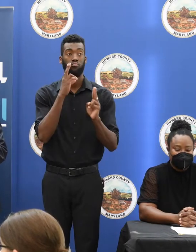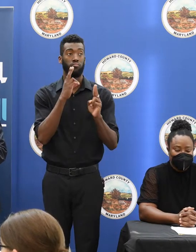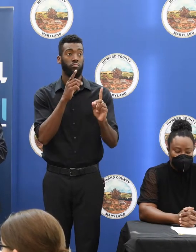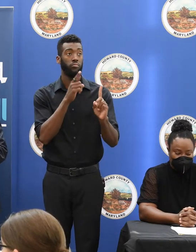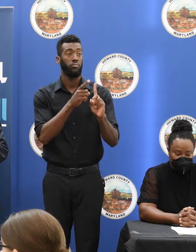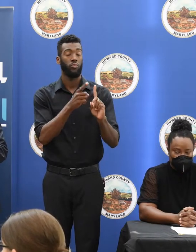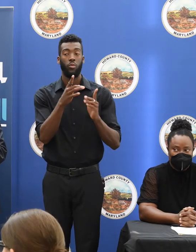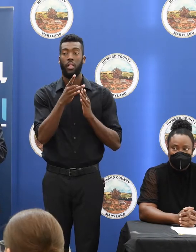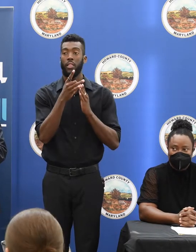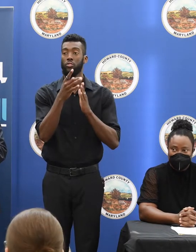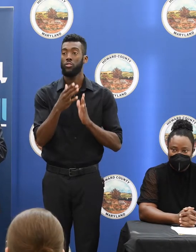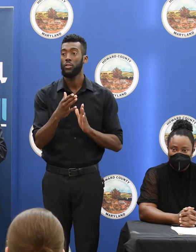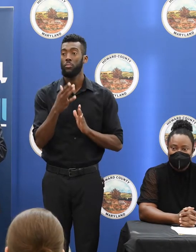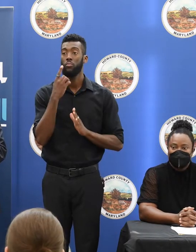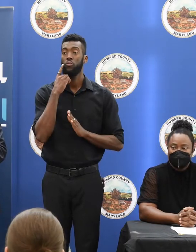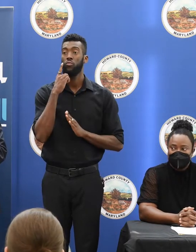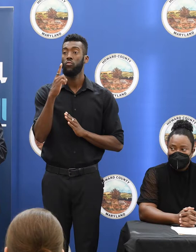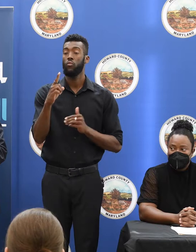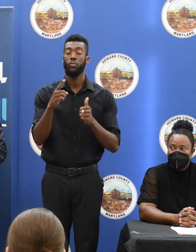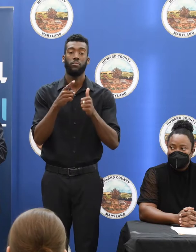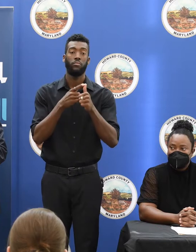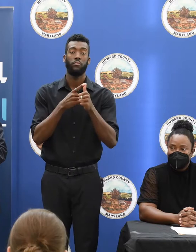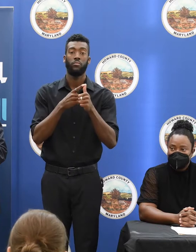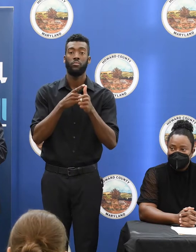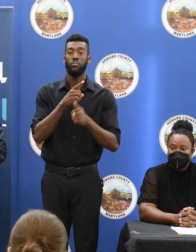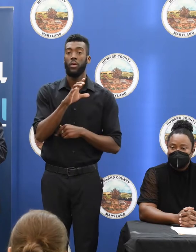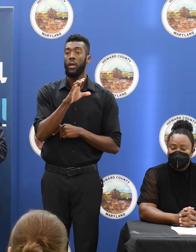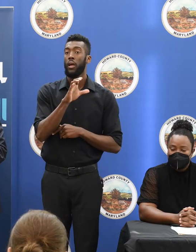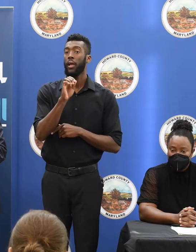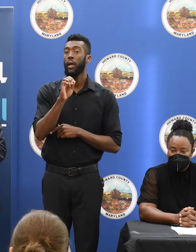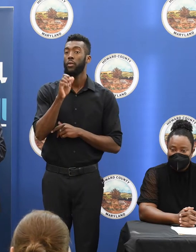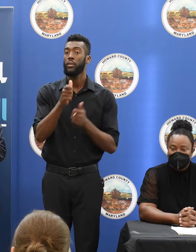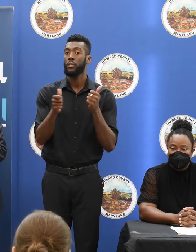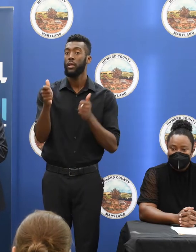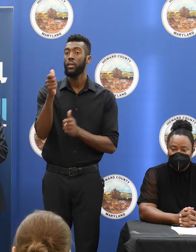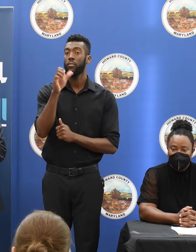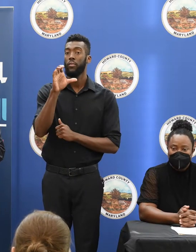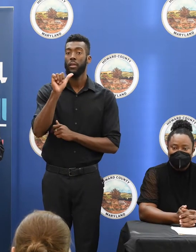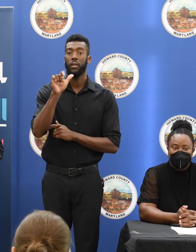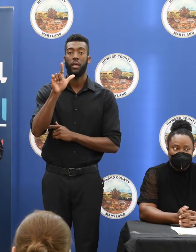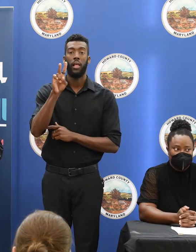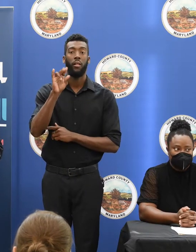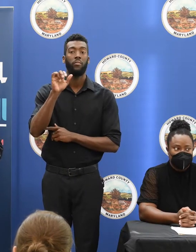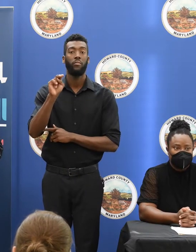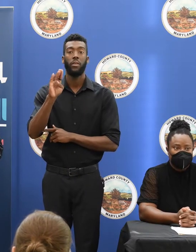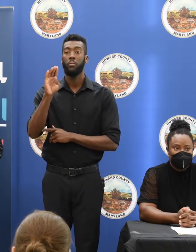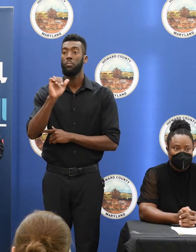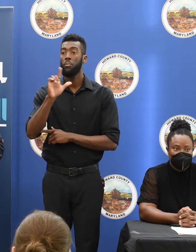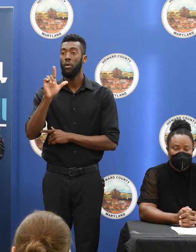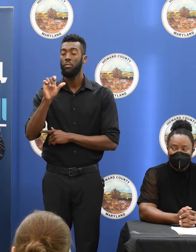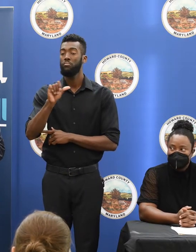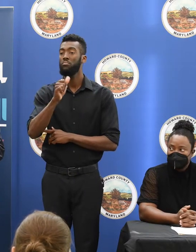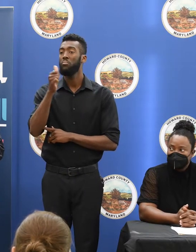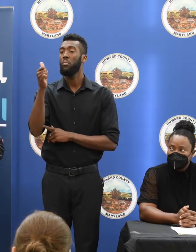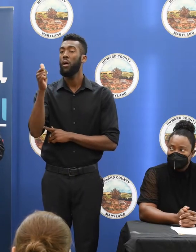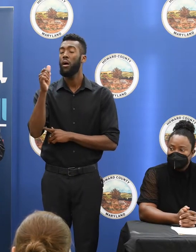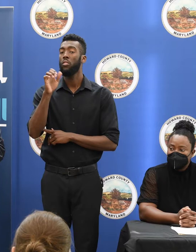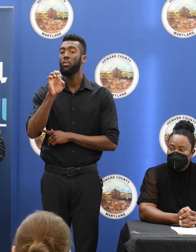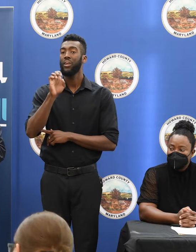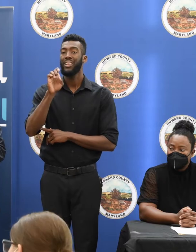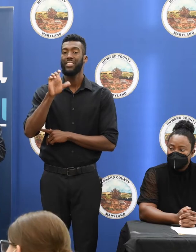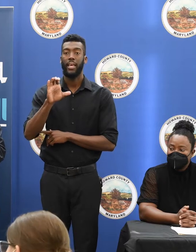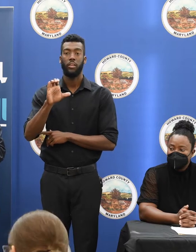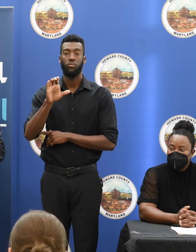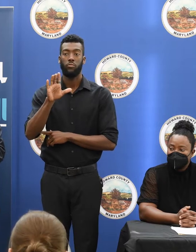leadership of leaders like County Executive Calvin Ball and his fellow county executives around the state, Maryland became